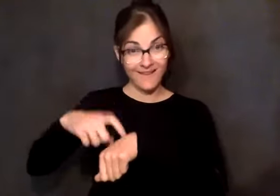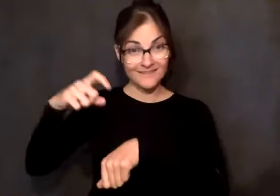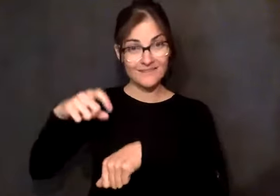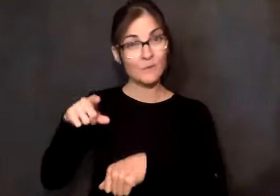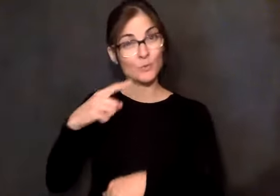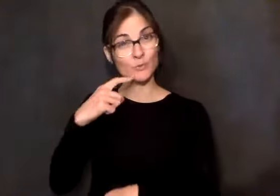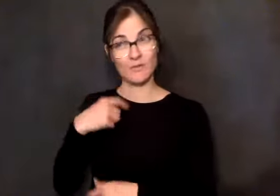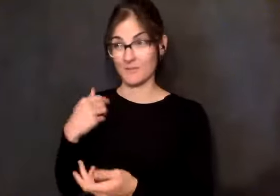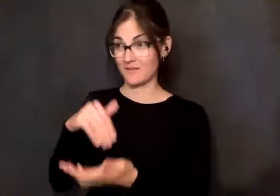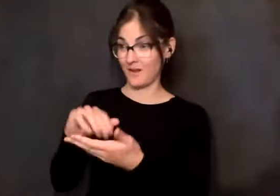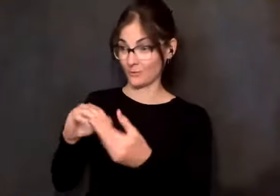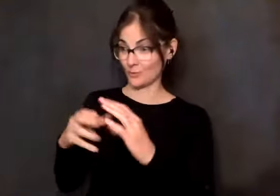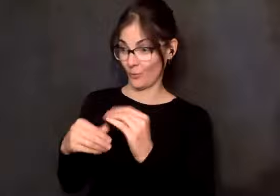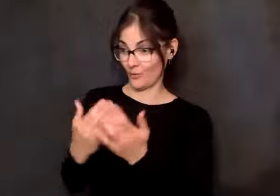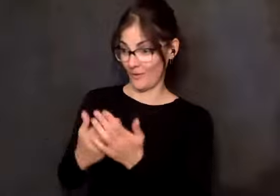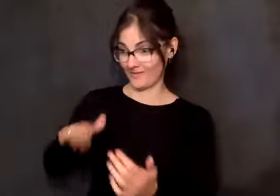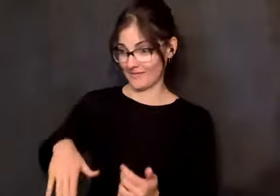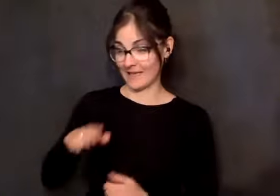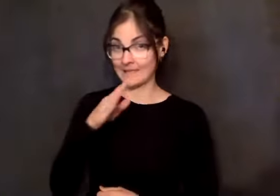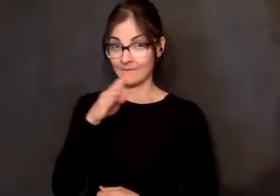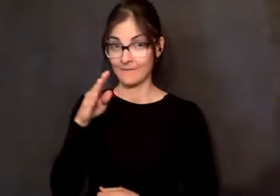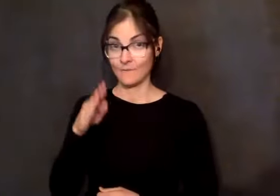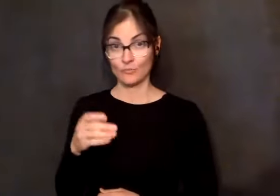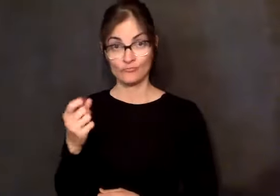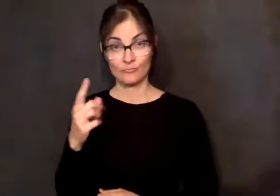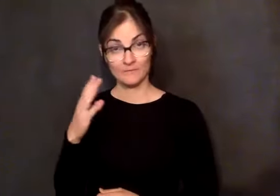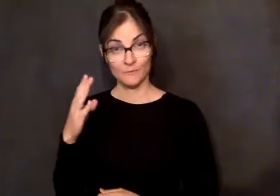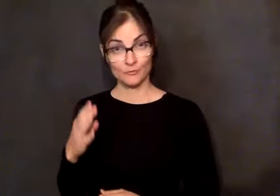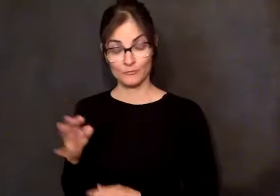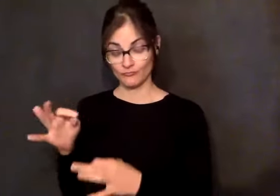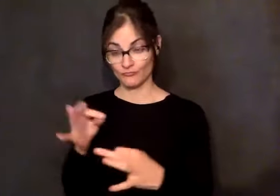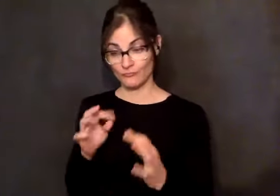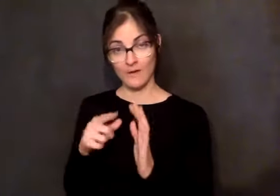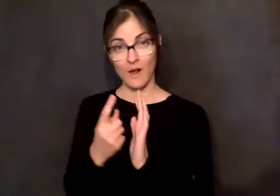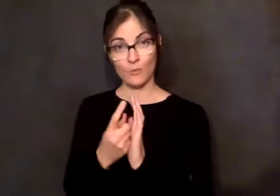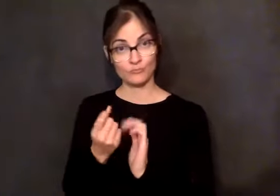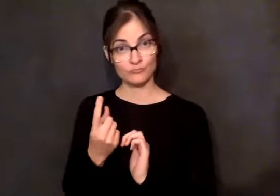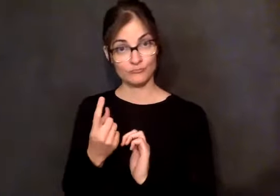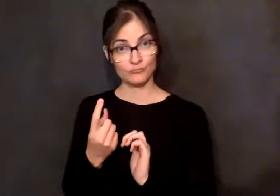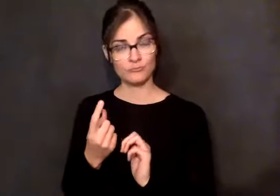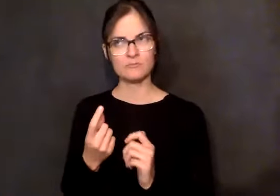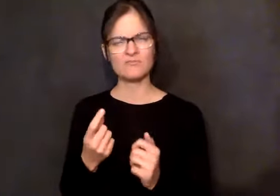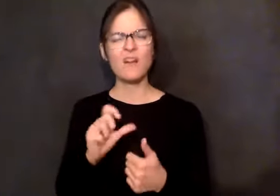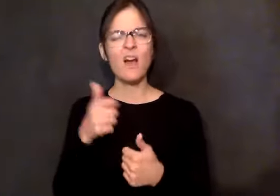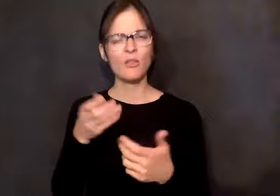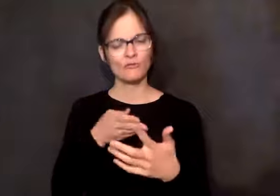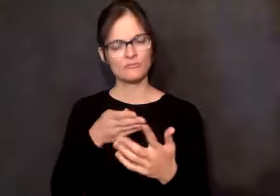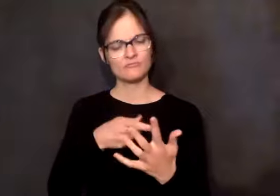And I know y'all have bad weather up there, but I don't want to hear about you getting to work late again. And there were some other